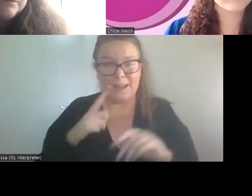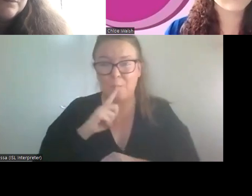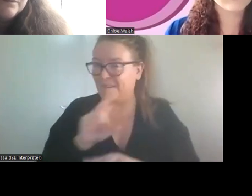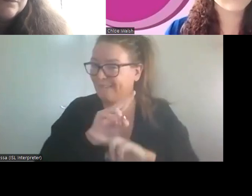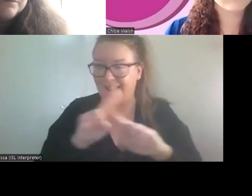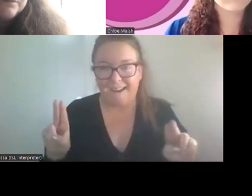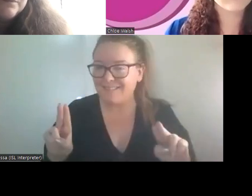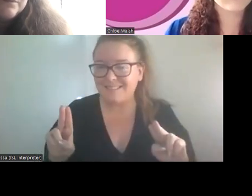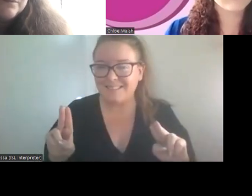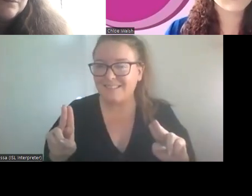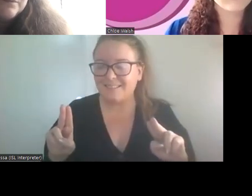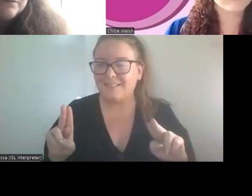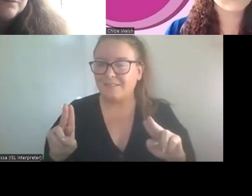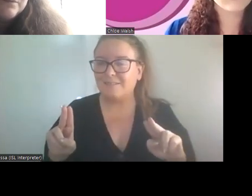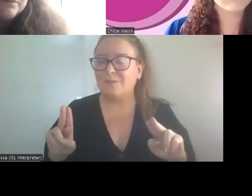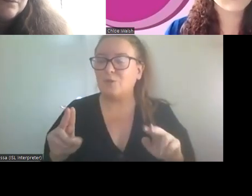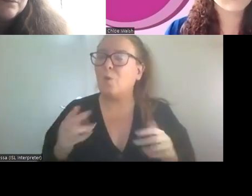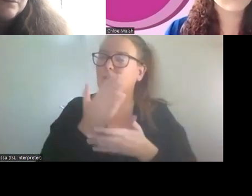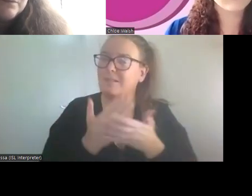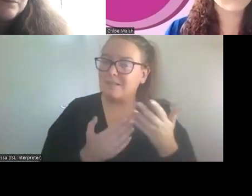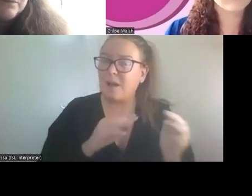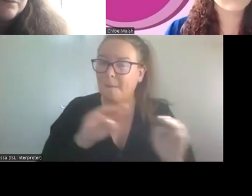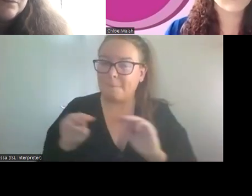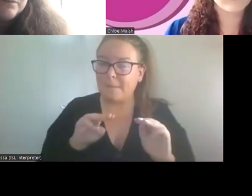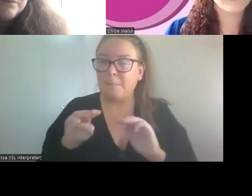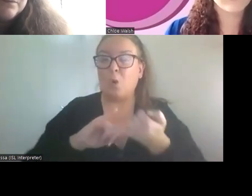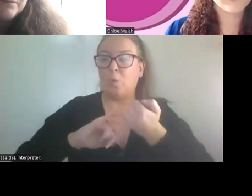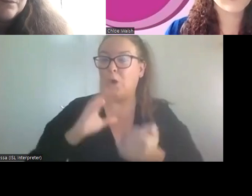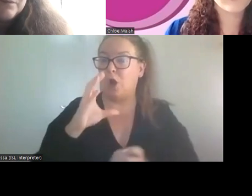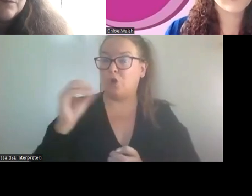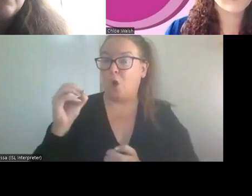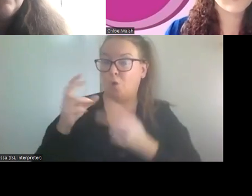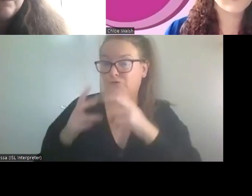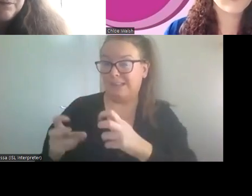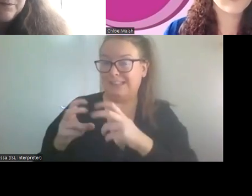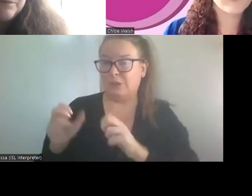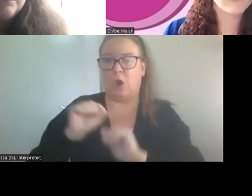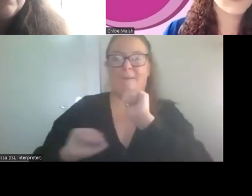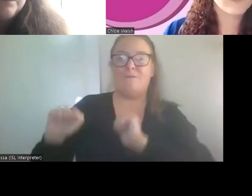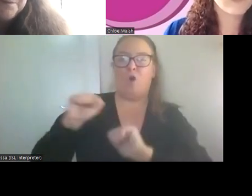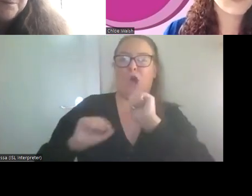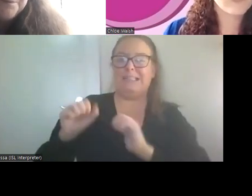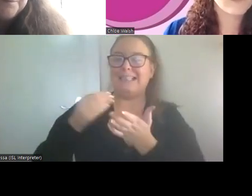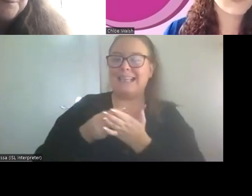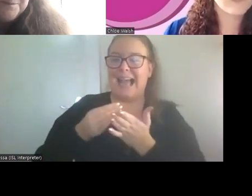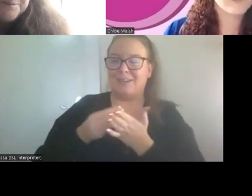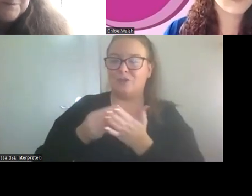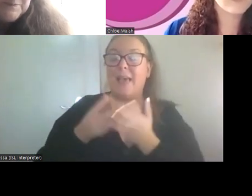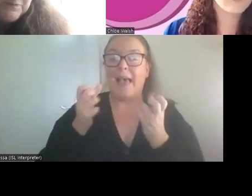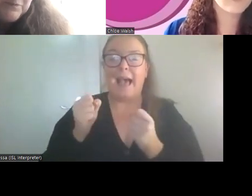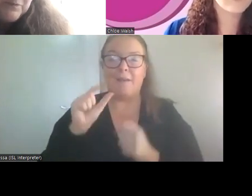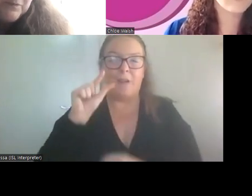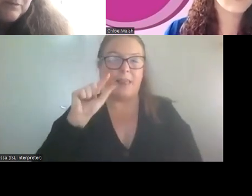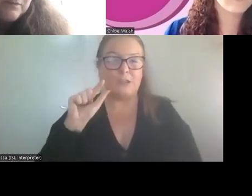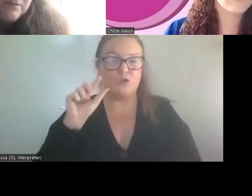so some people who are co researchers avoid cash. And there's this whole little trick, which I